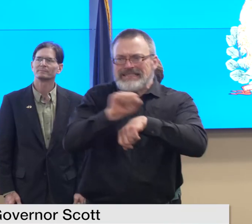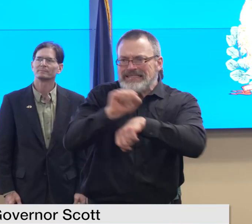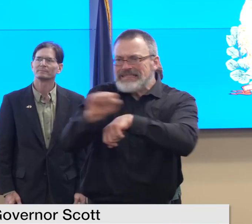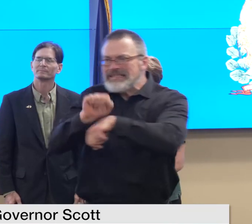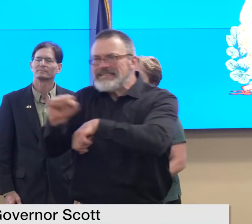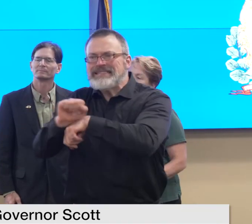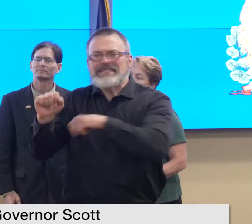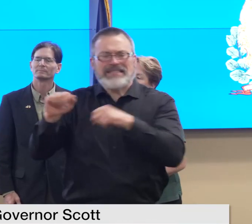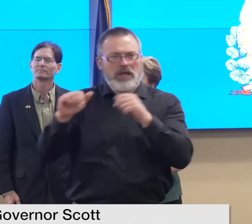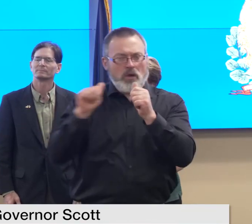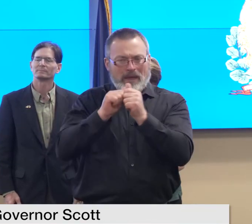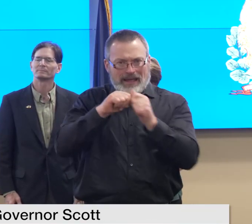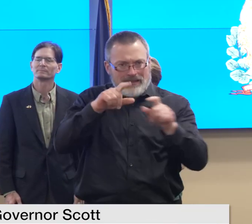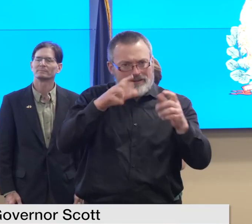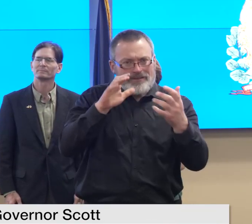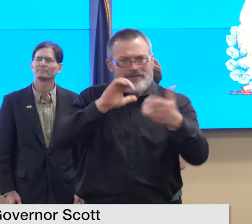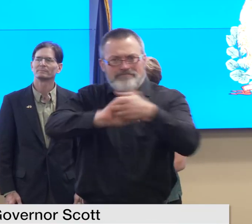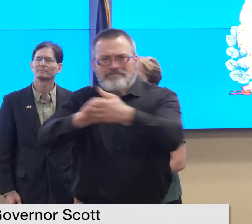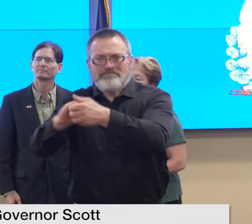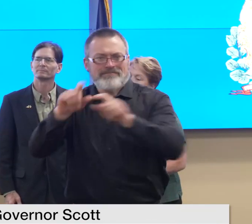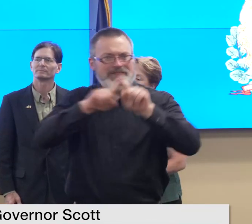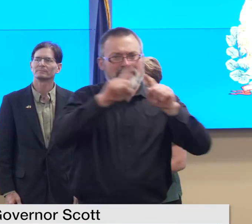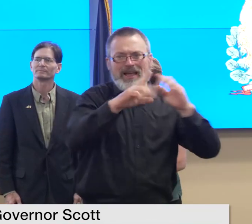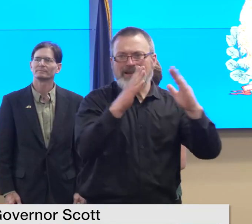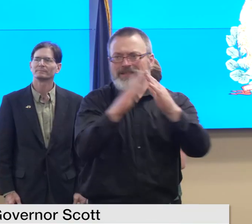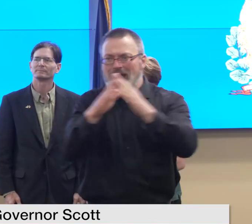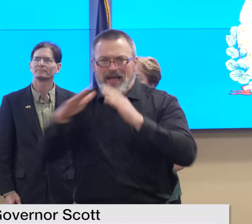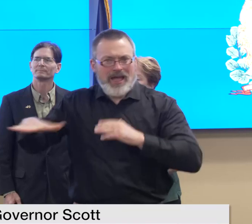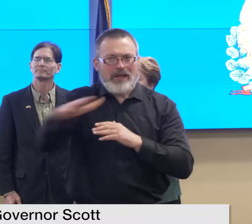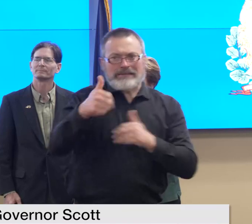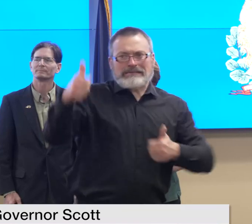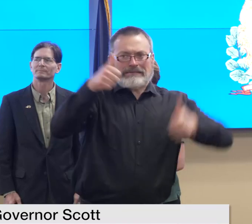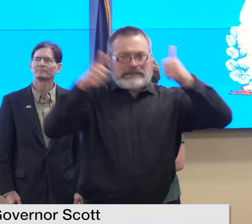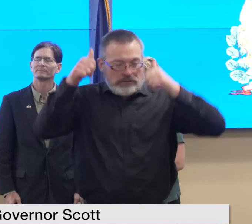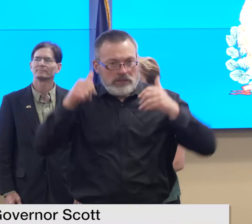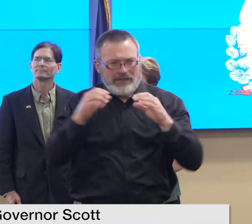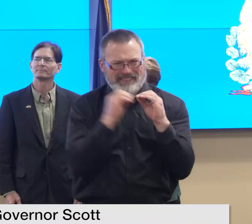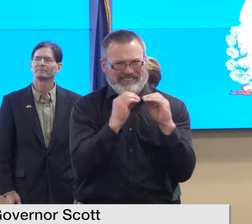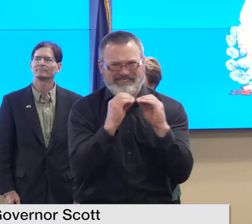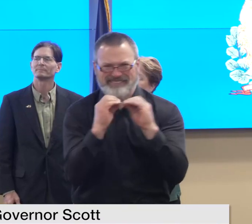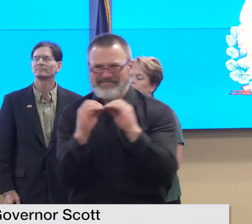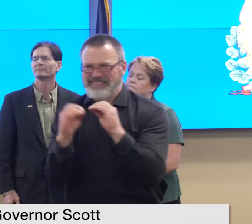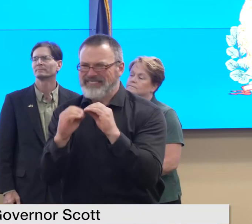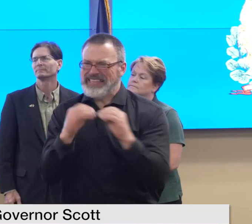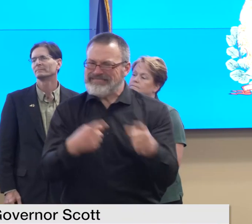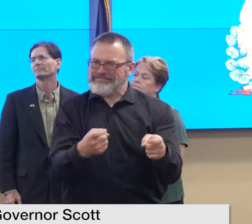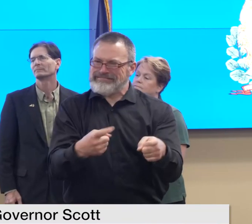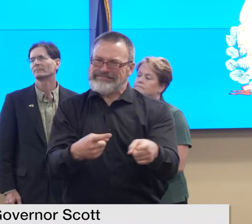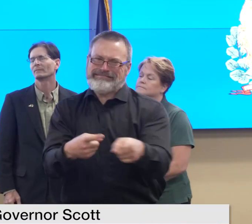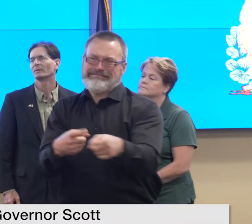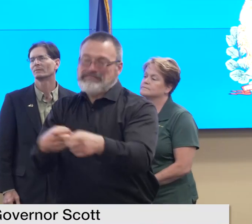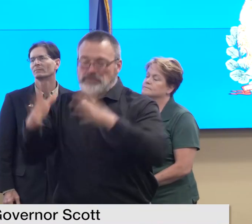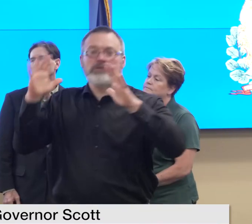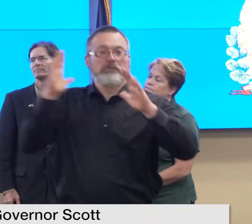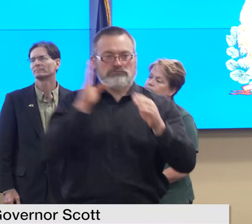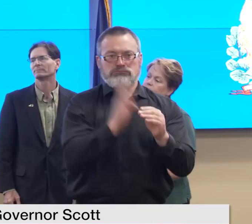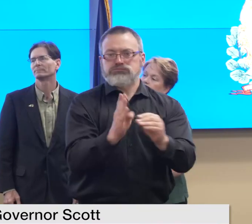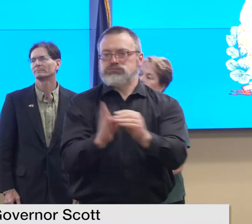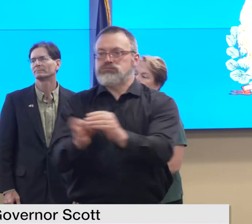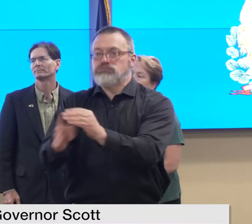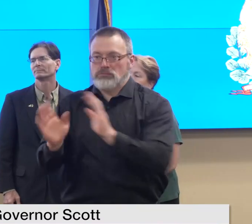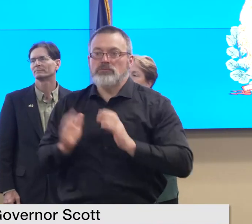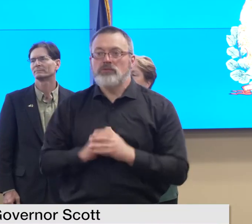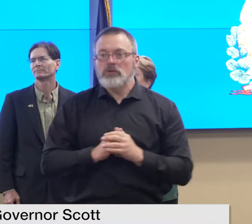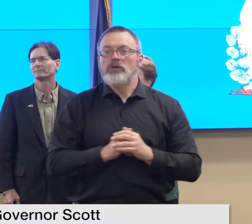hard to install temporary bridges doing what they can to get roads open as quick as possible and the teams at the agency of natural